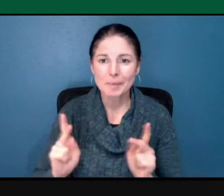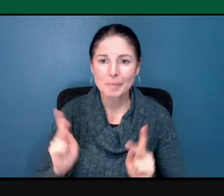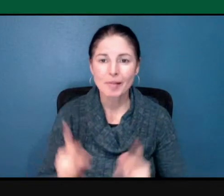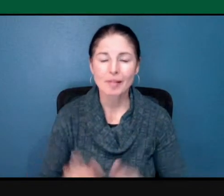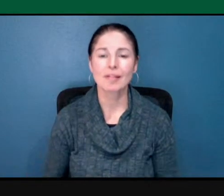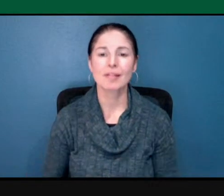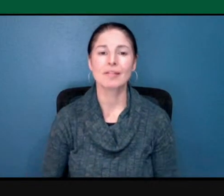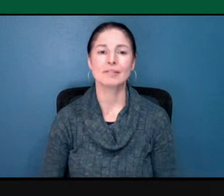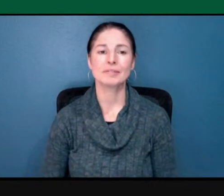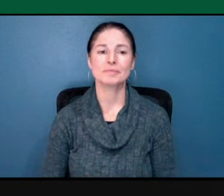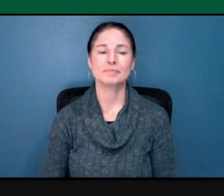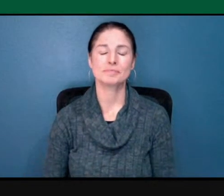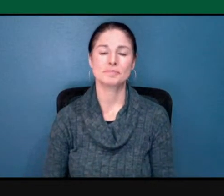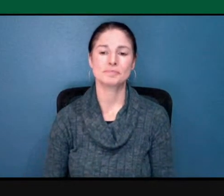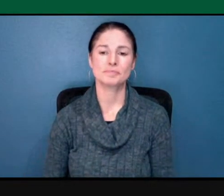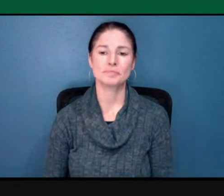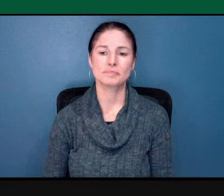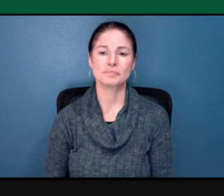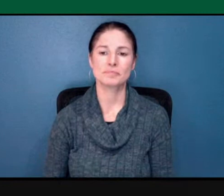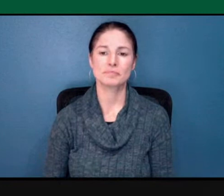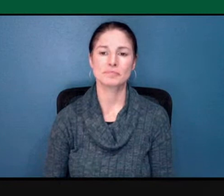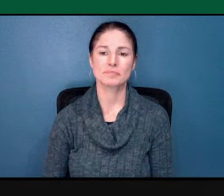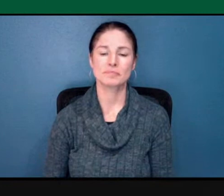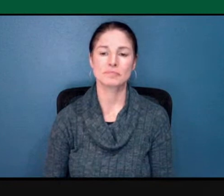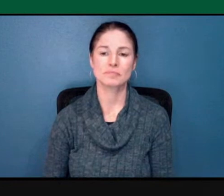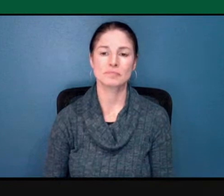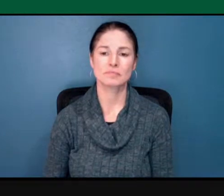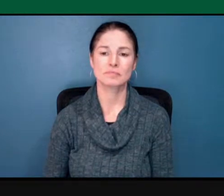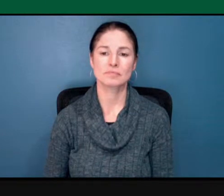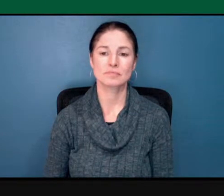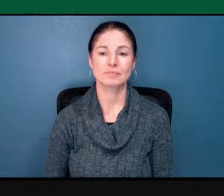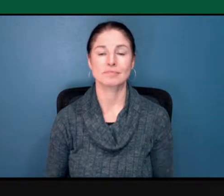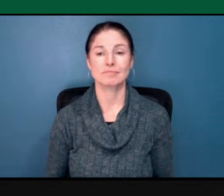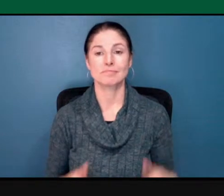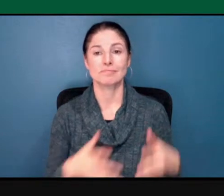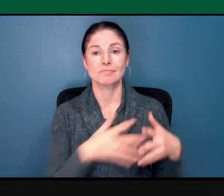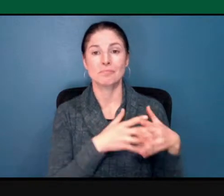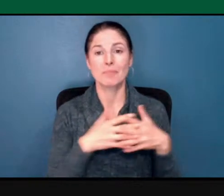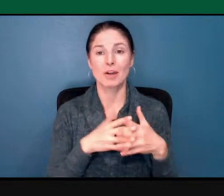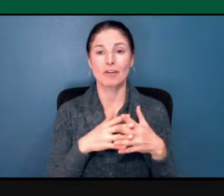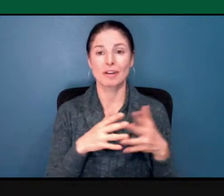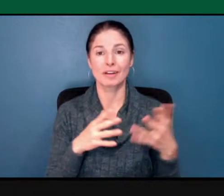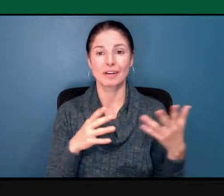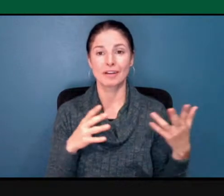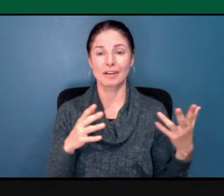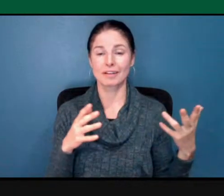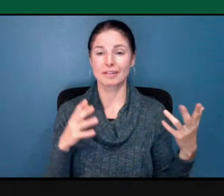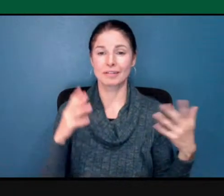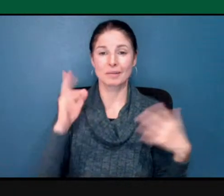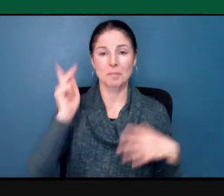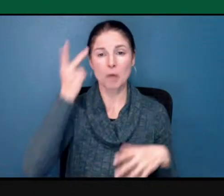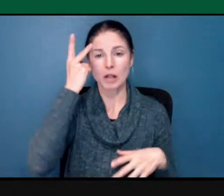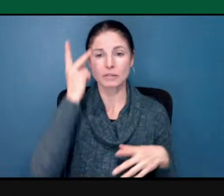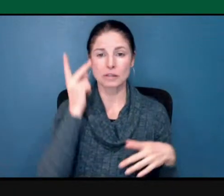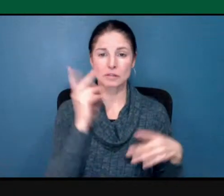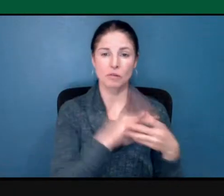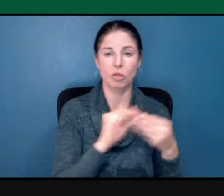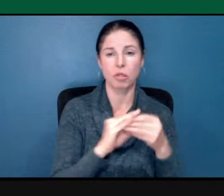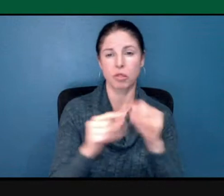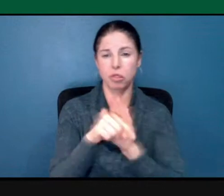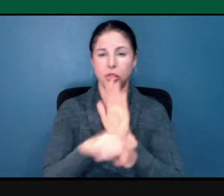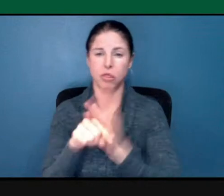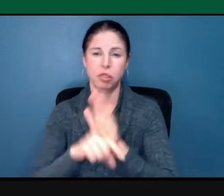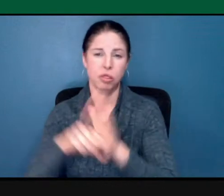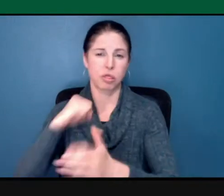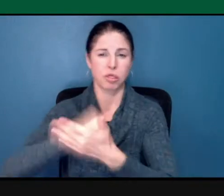American political rhetoric gets toxic and poisonous about immigrants and